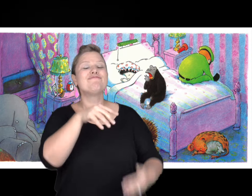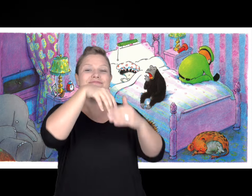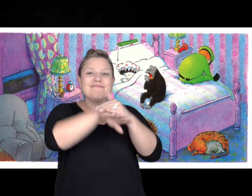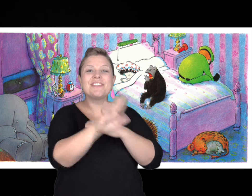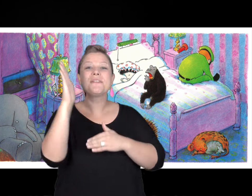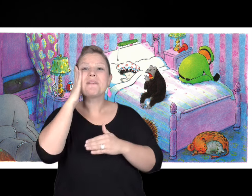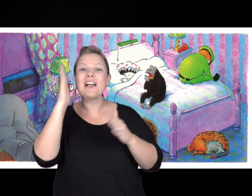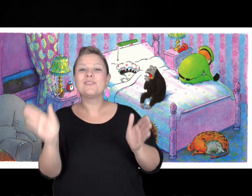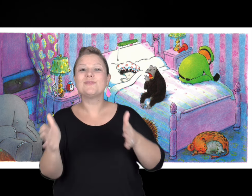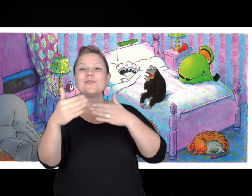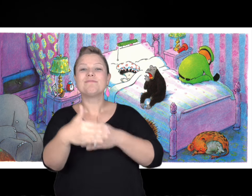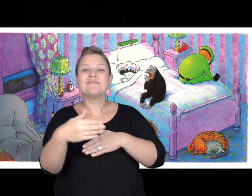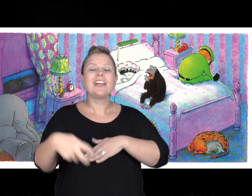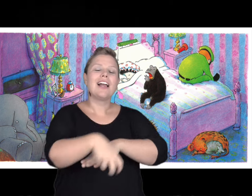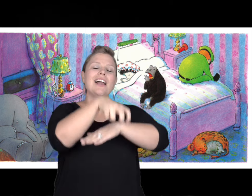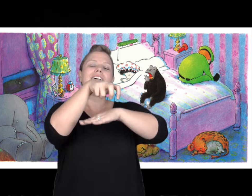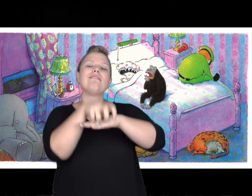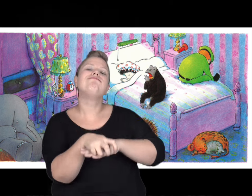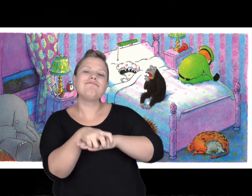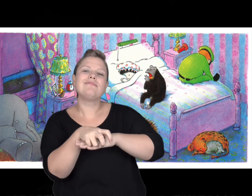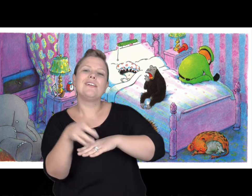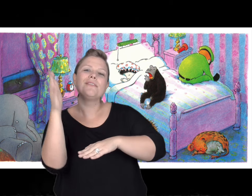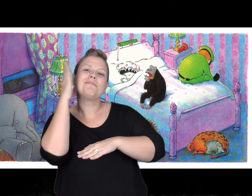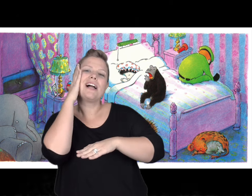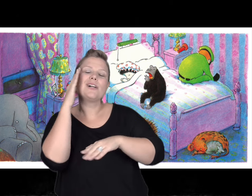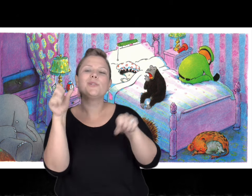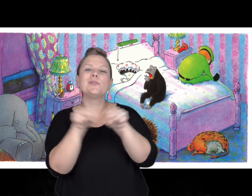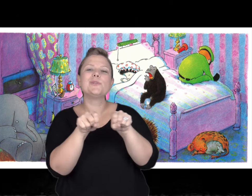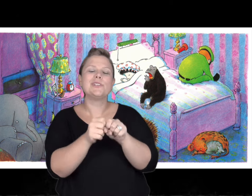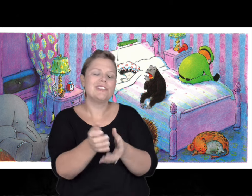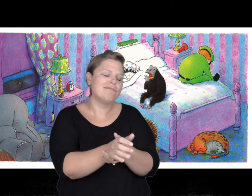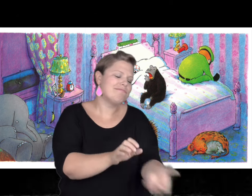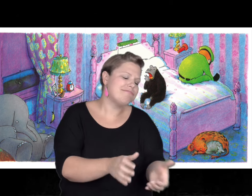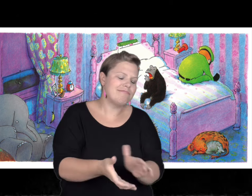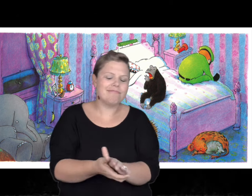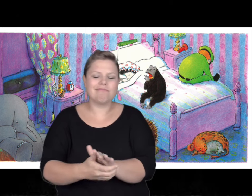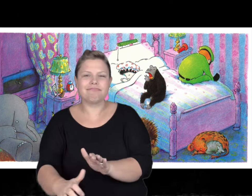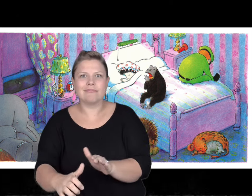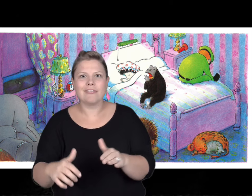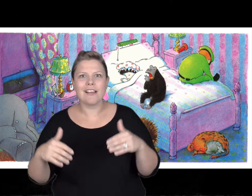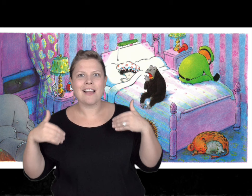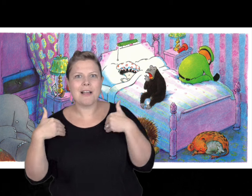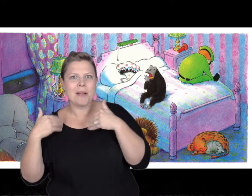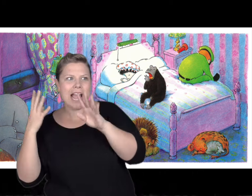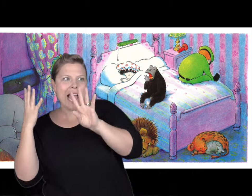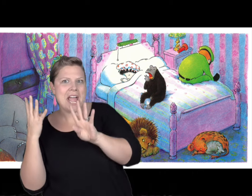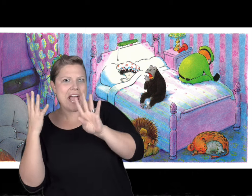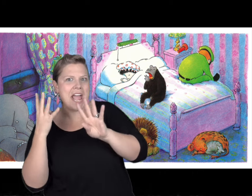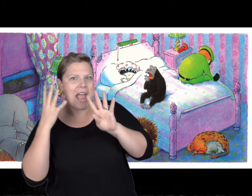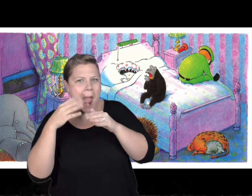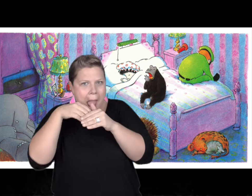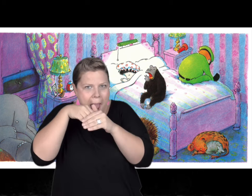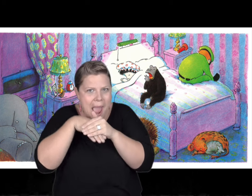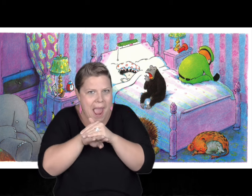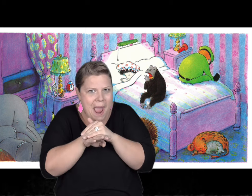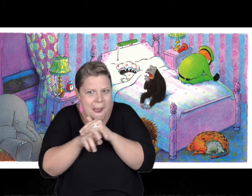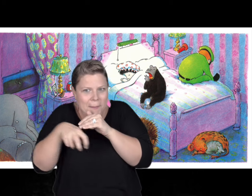the zookeeper came into the bedroom sat down on the bed take his shoes off all the animals